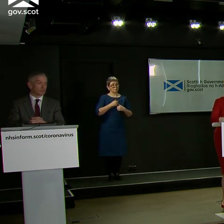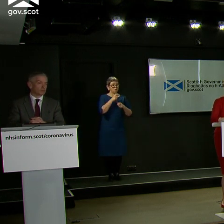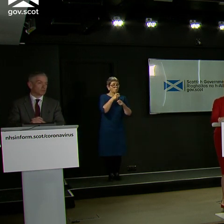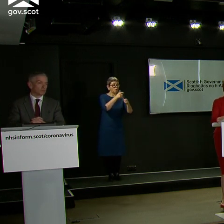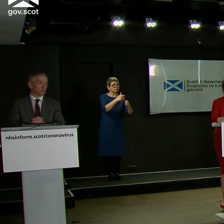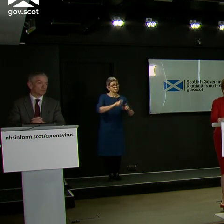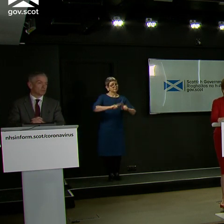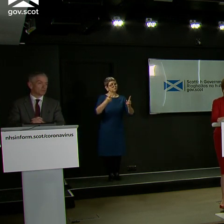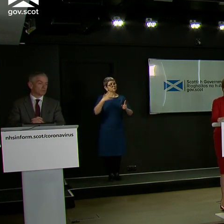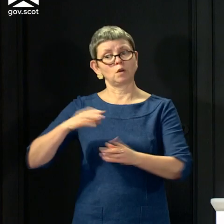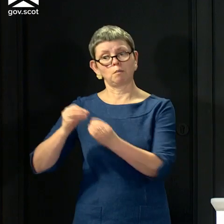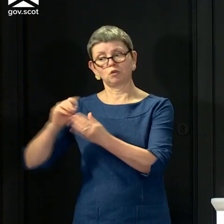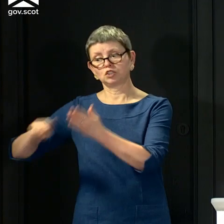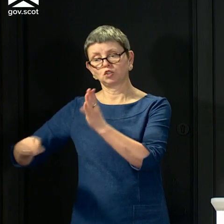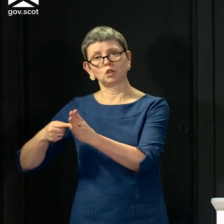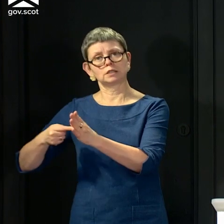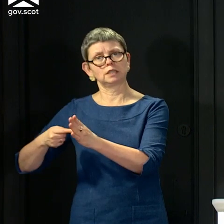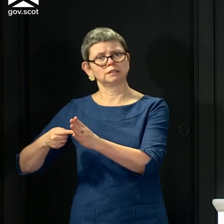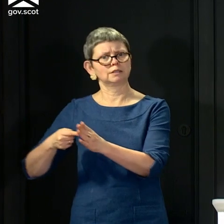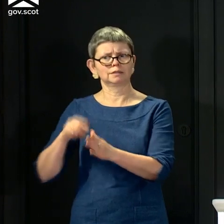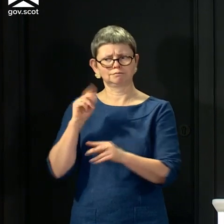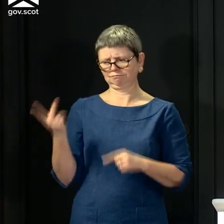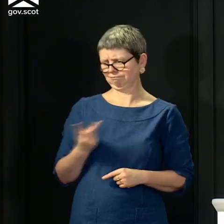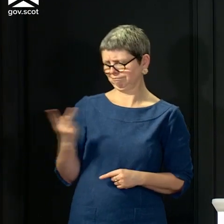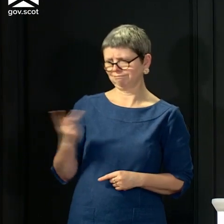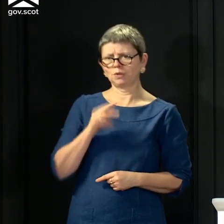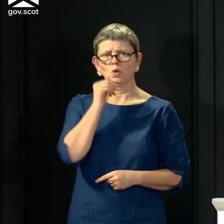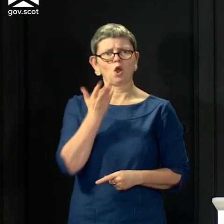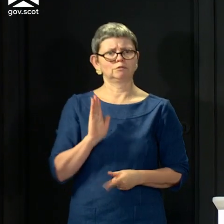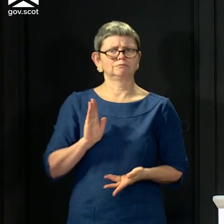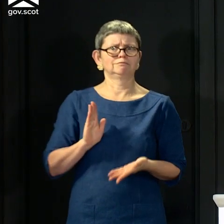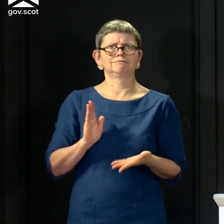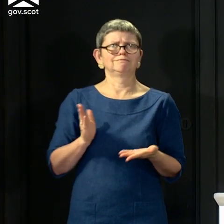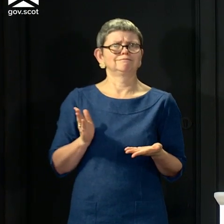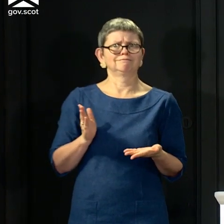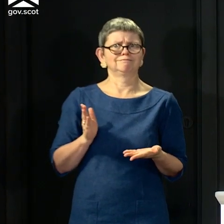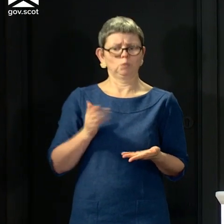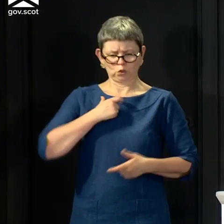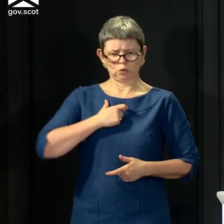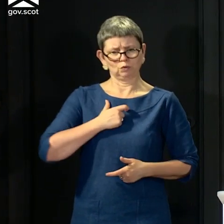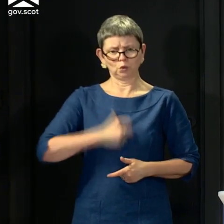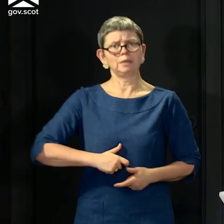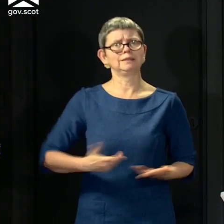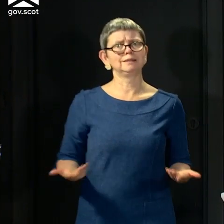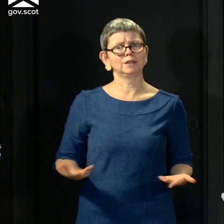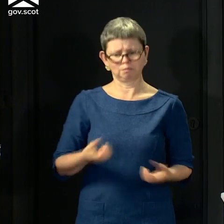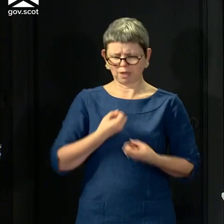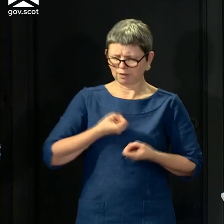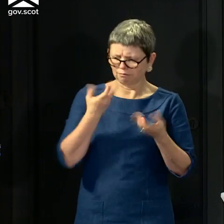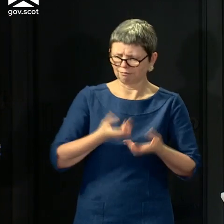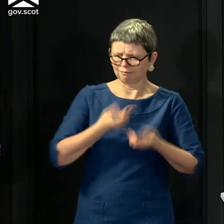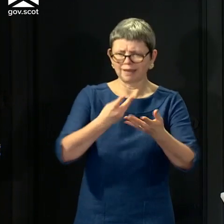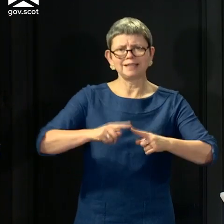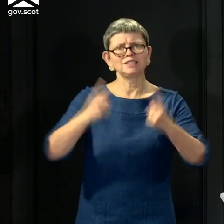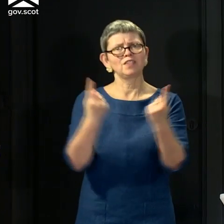as he is doing. Neither of us, we're not robots. We choose to articulate things differently. I'm not convinced there is a huge substantive difference in what we're